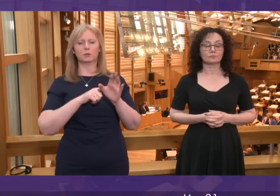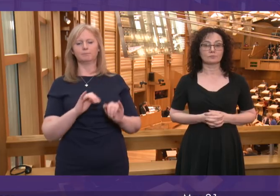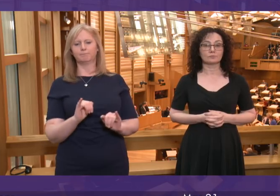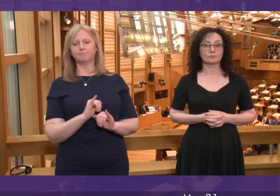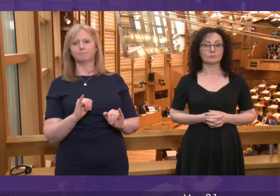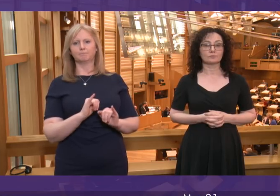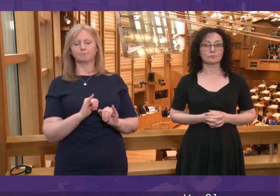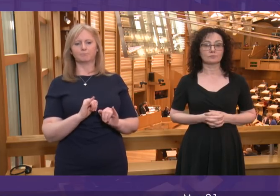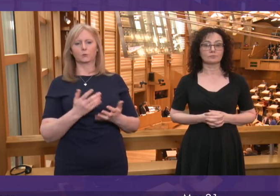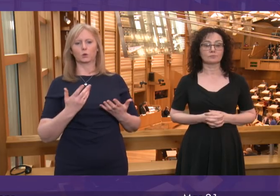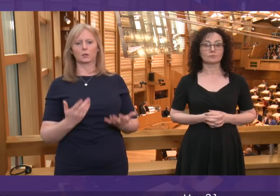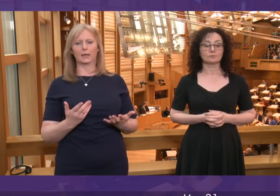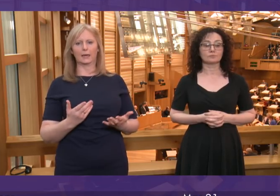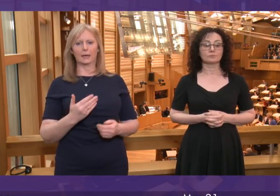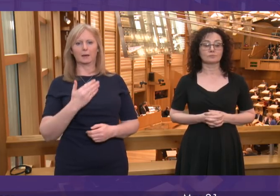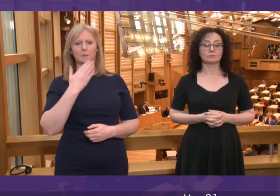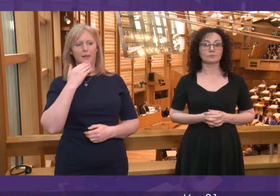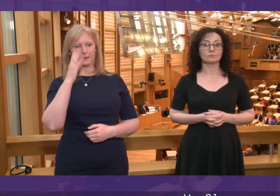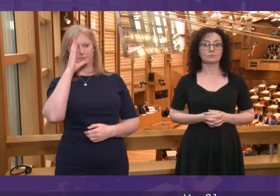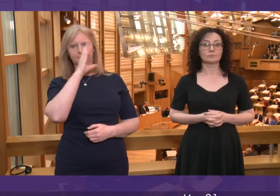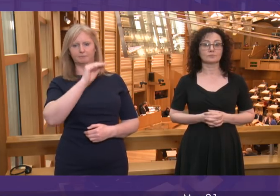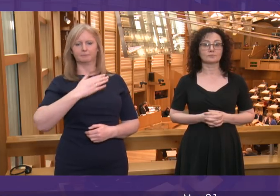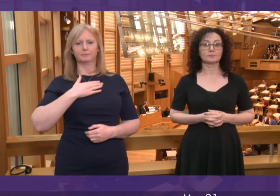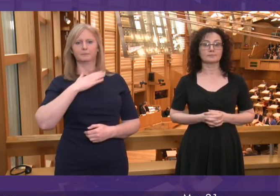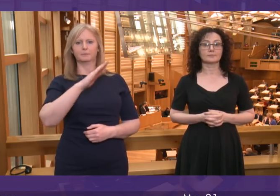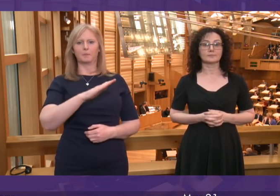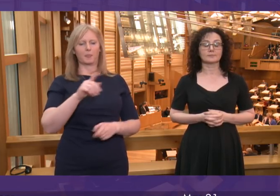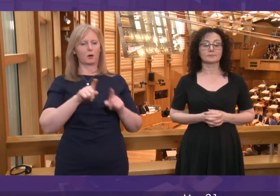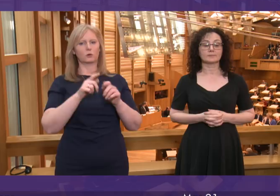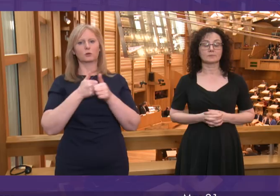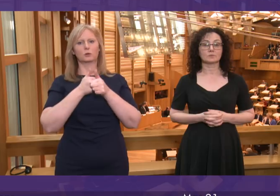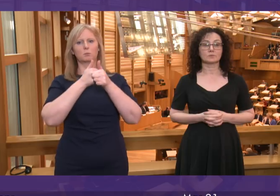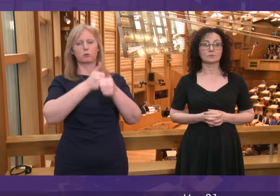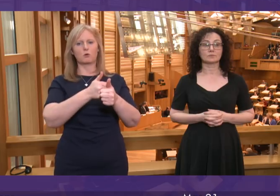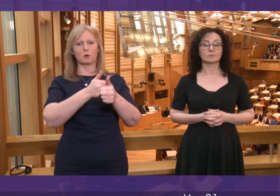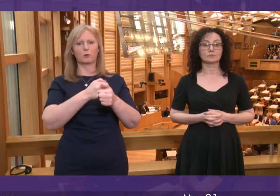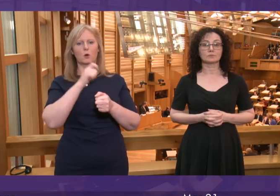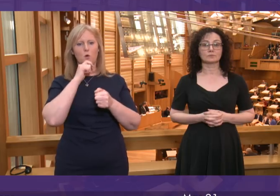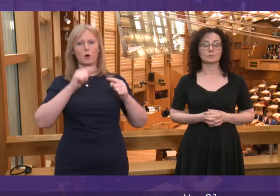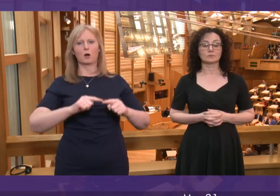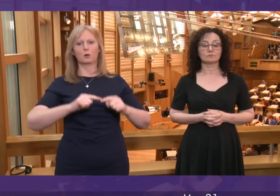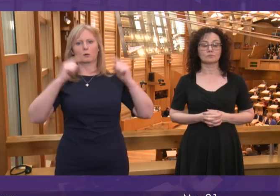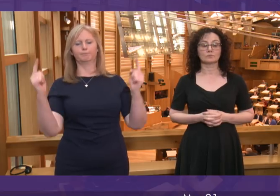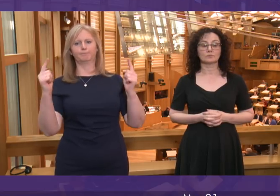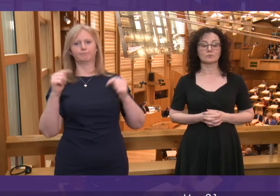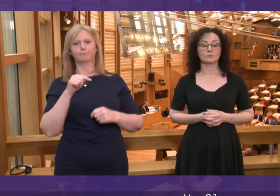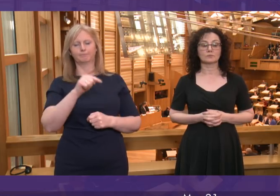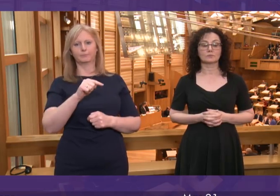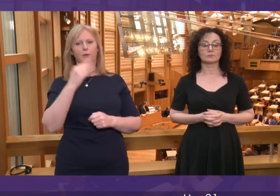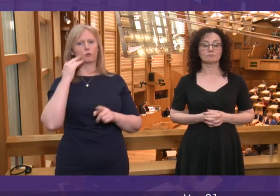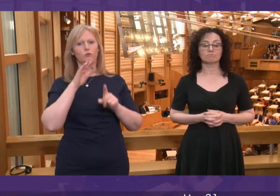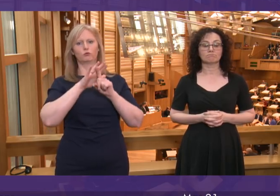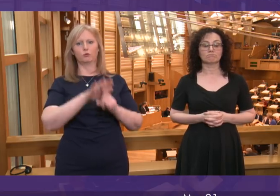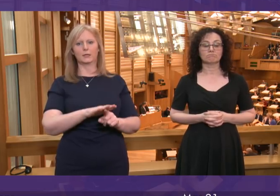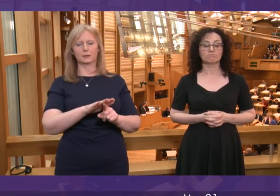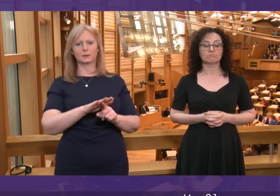Let us today express sympathy and solidarity with the victims of racist and extremist violence in Christchurch and around the world.